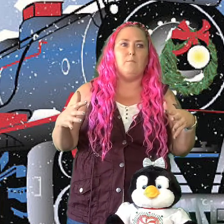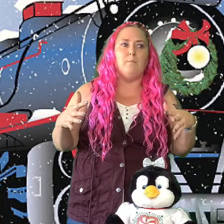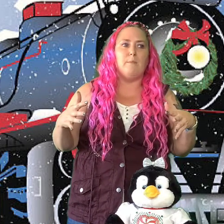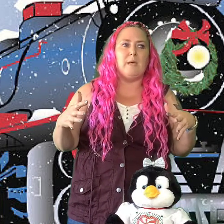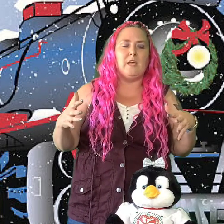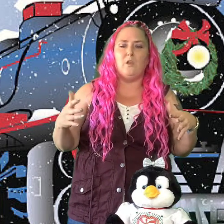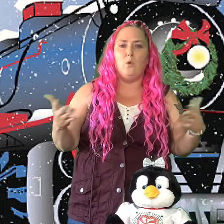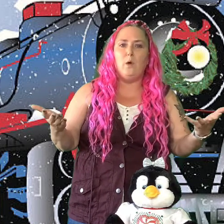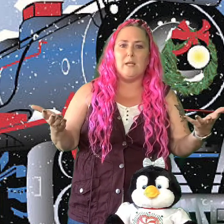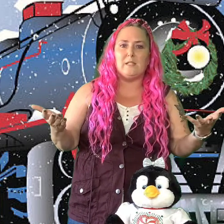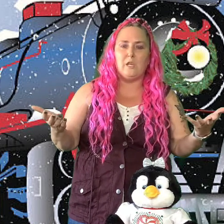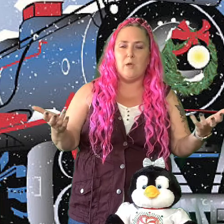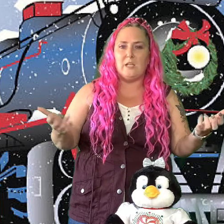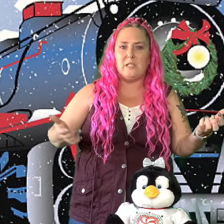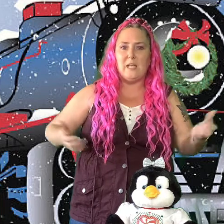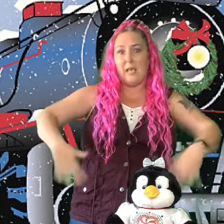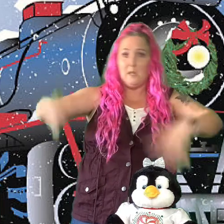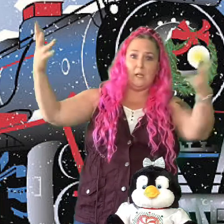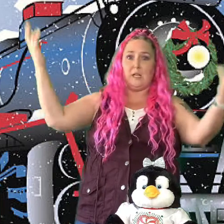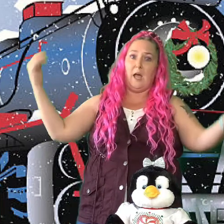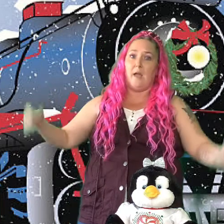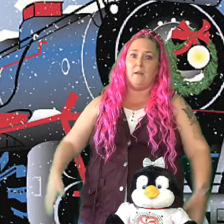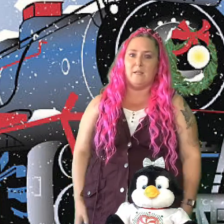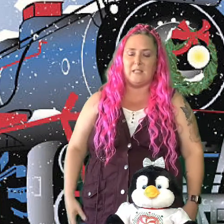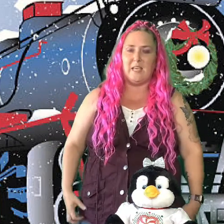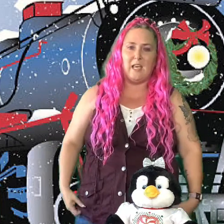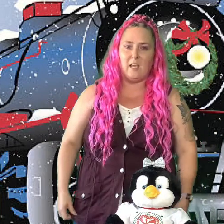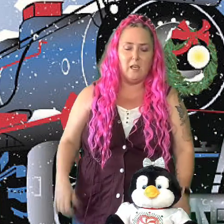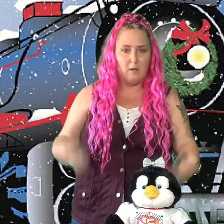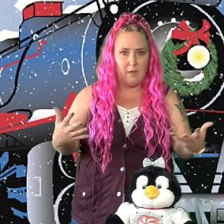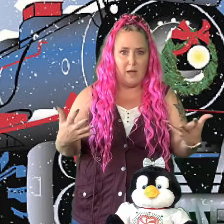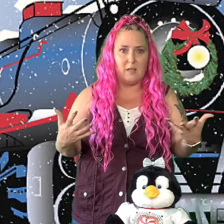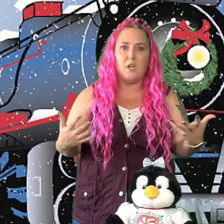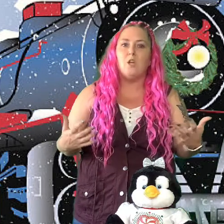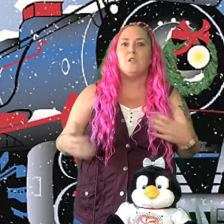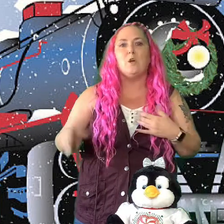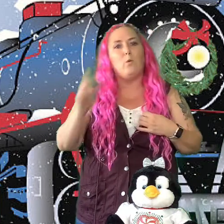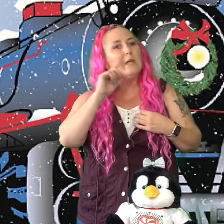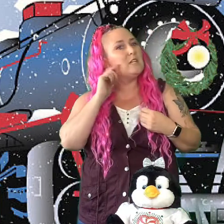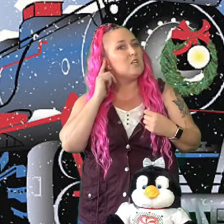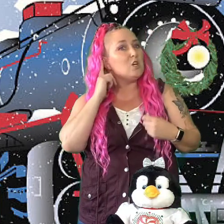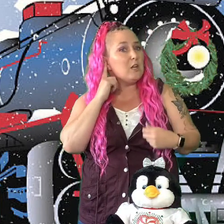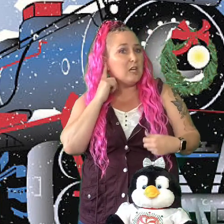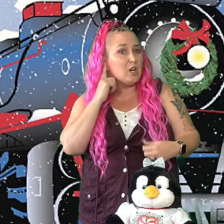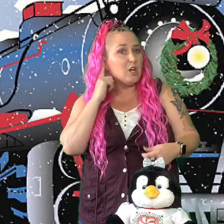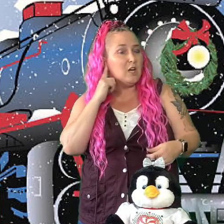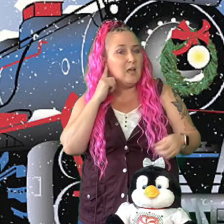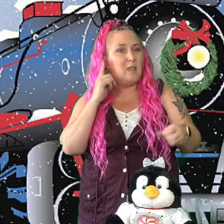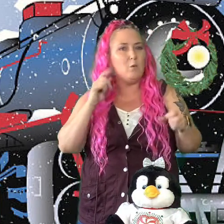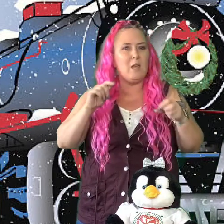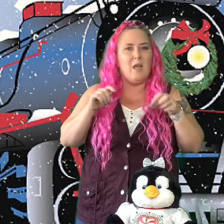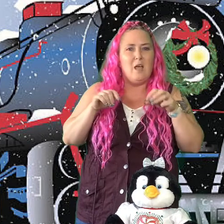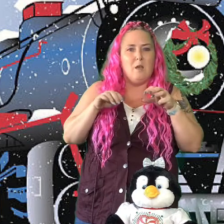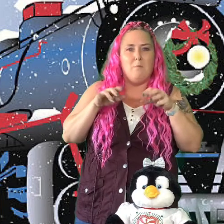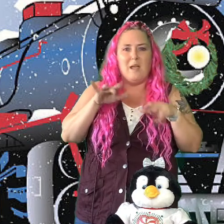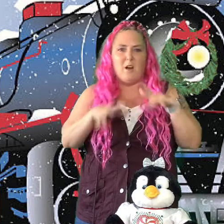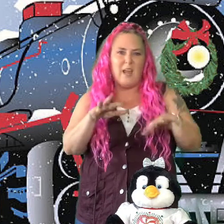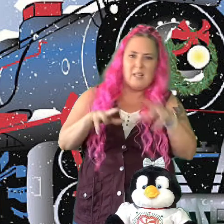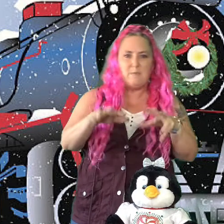making a noise like you can't just say clickety-clack because they can't hear that. So we touch our ear and then we make our hands make